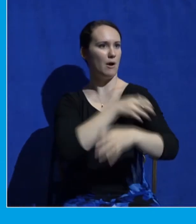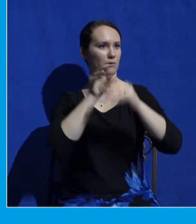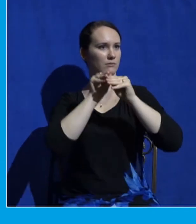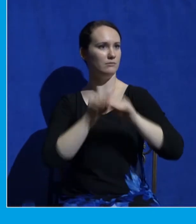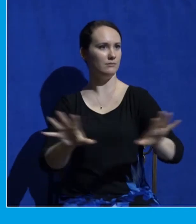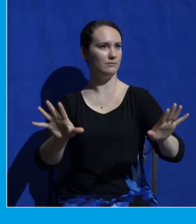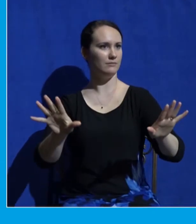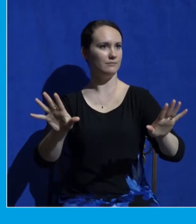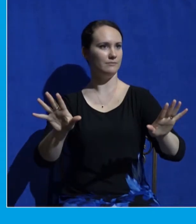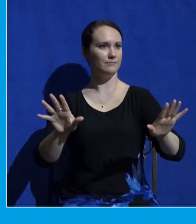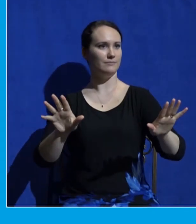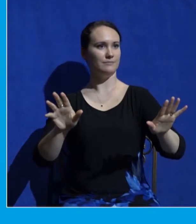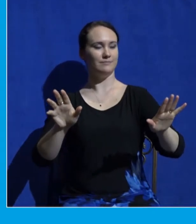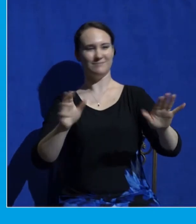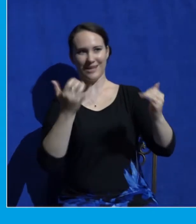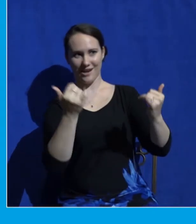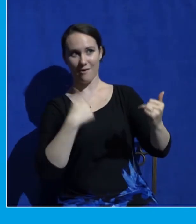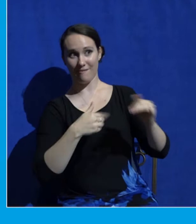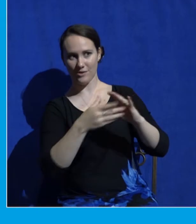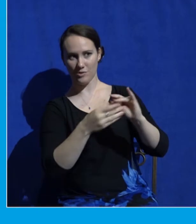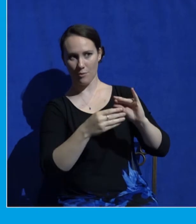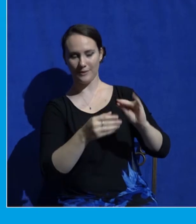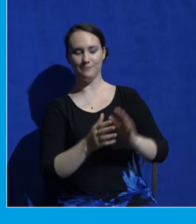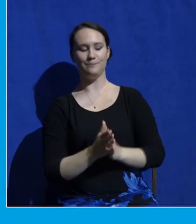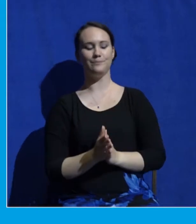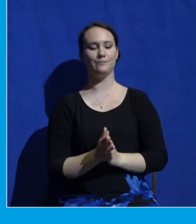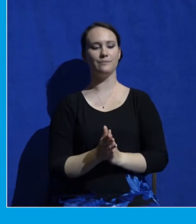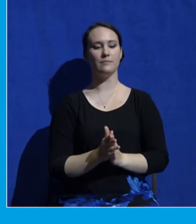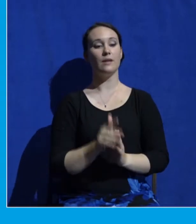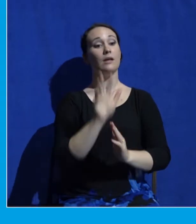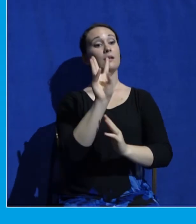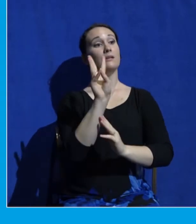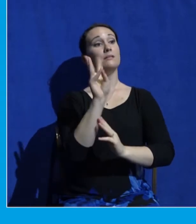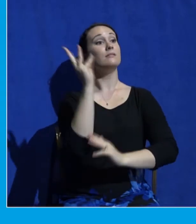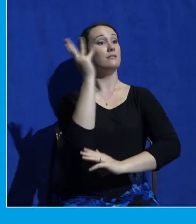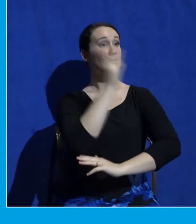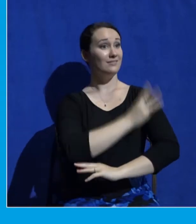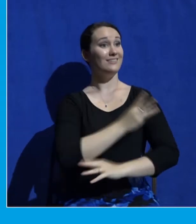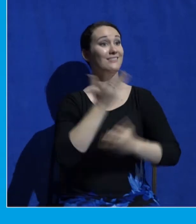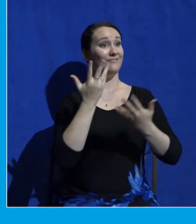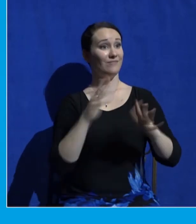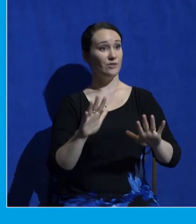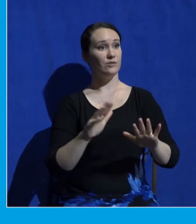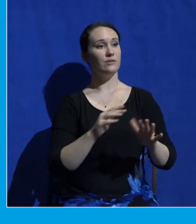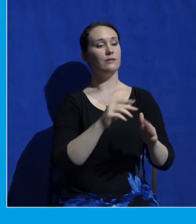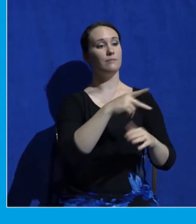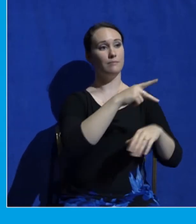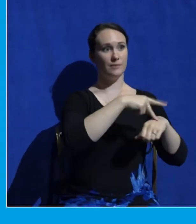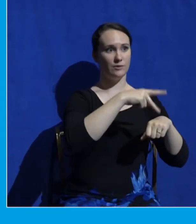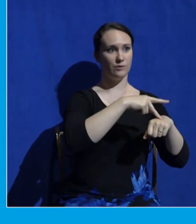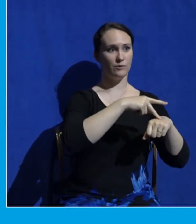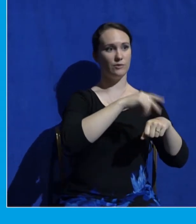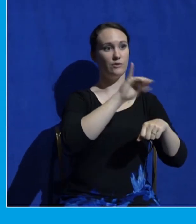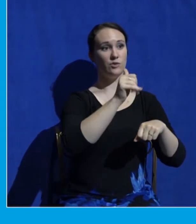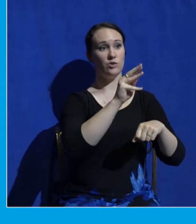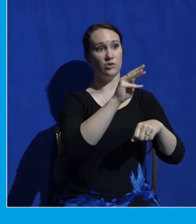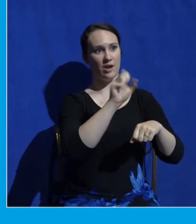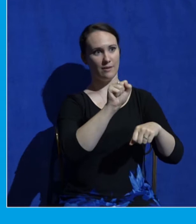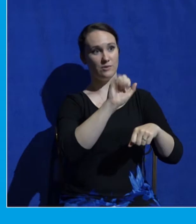scene. After six days, Jesus took with him Peter and James and John and led them up a high